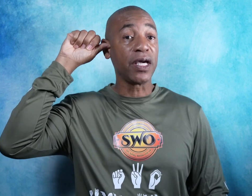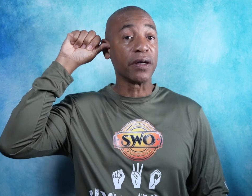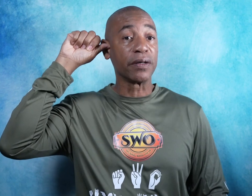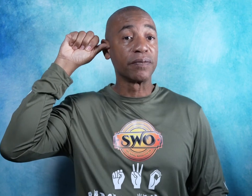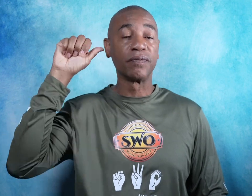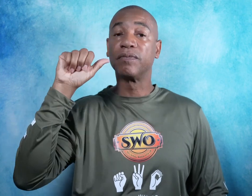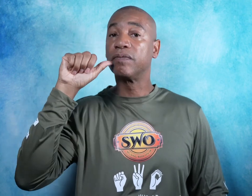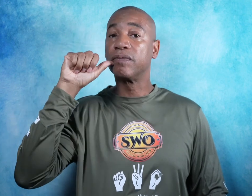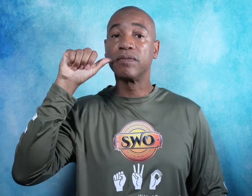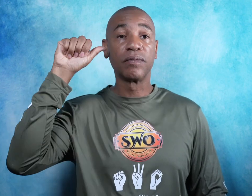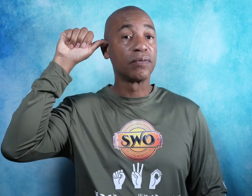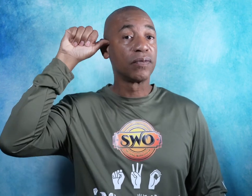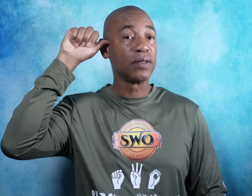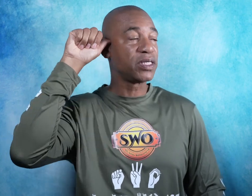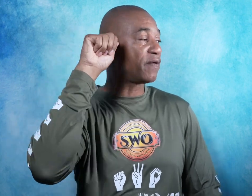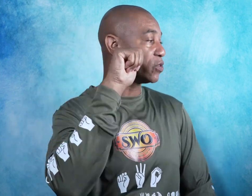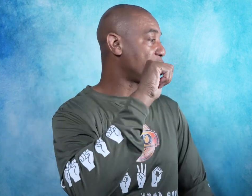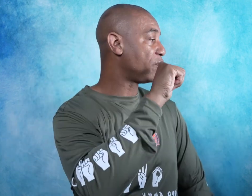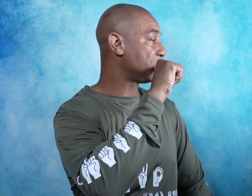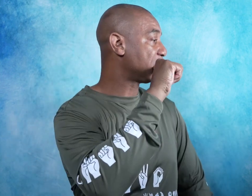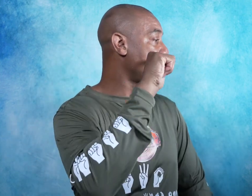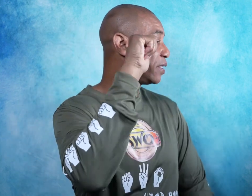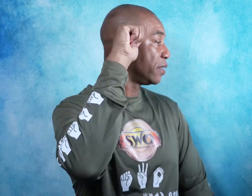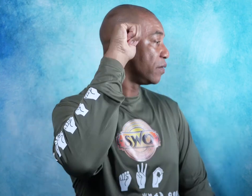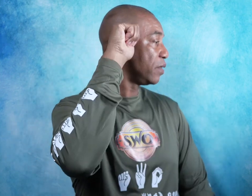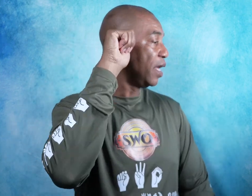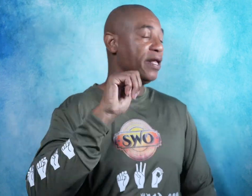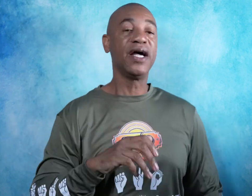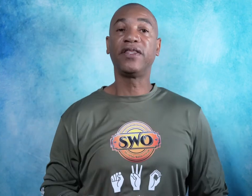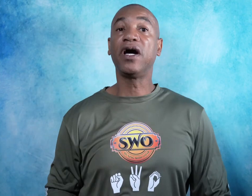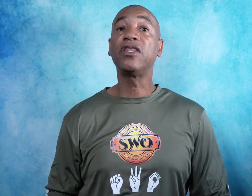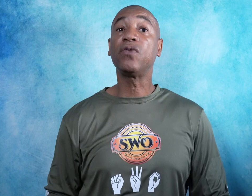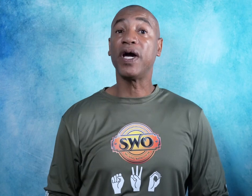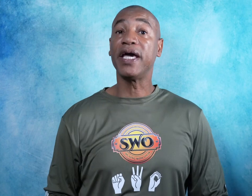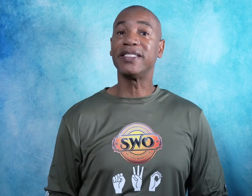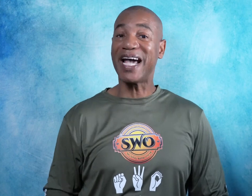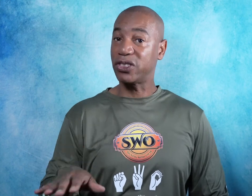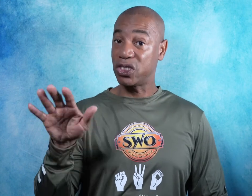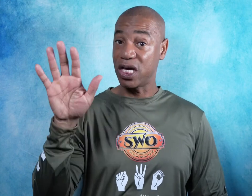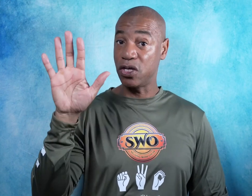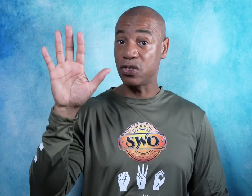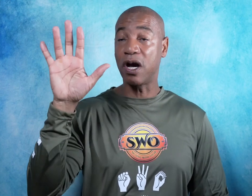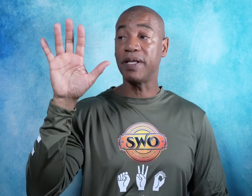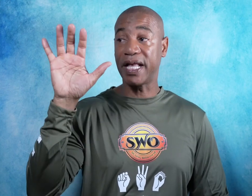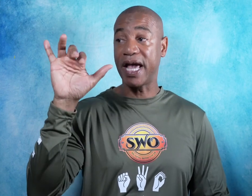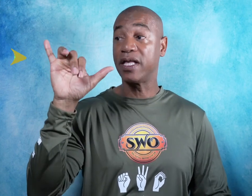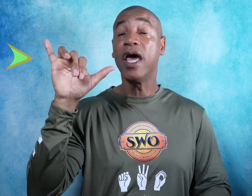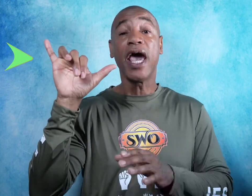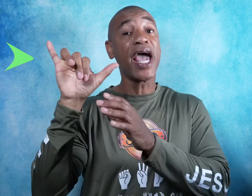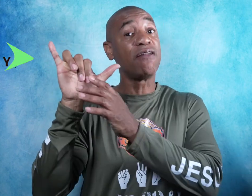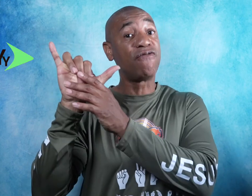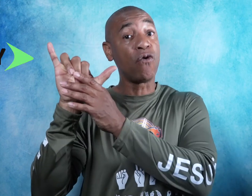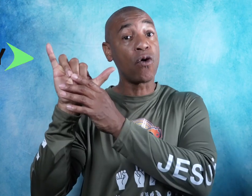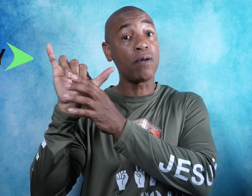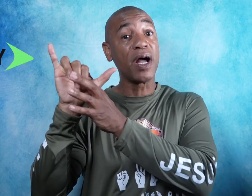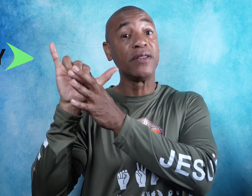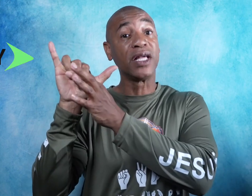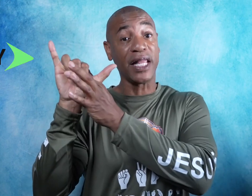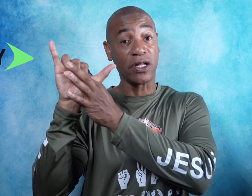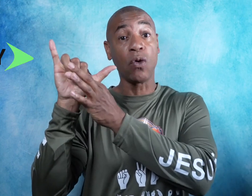ear. See if I can show you from the side. Now the other way is actually taking your dominant hand and form the letter